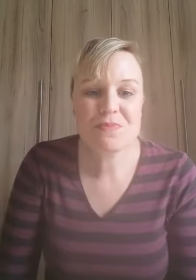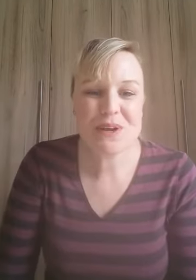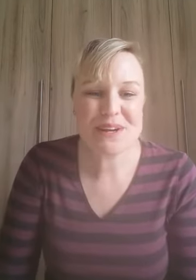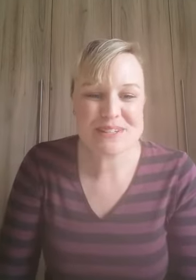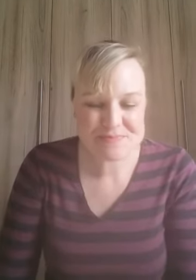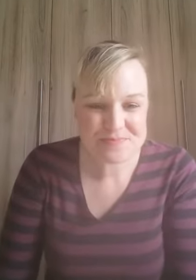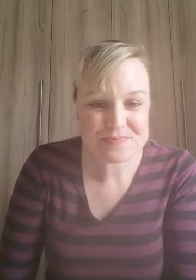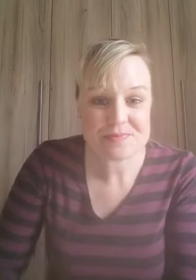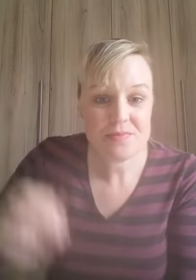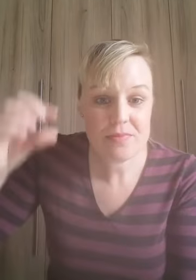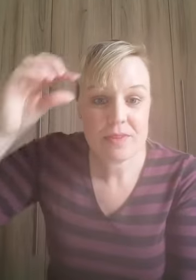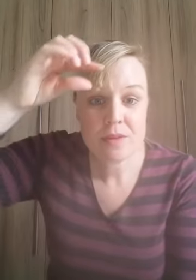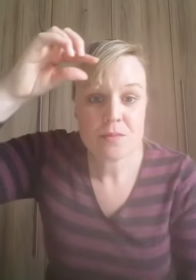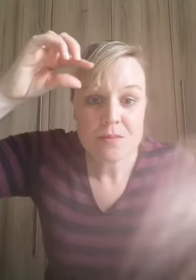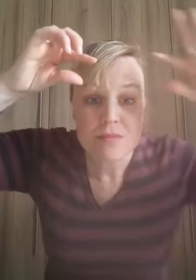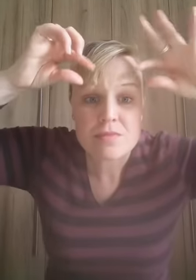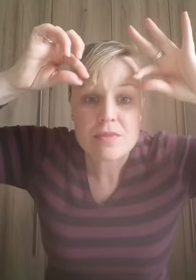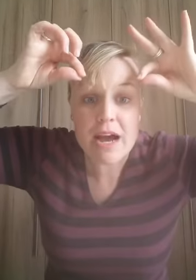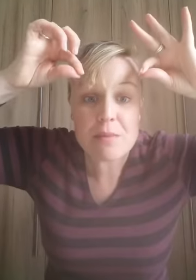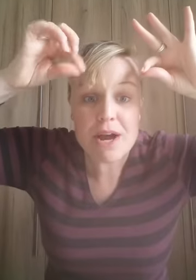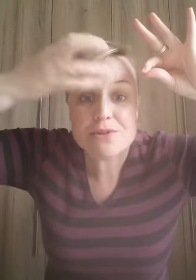good eyebrows